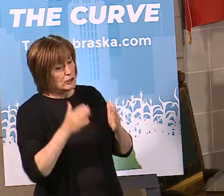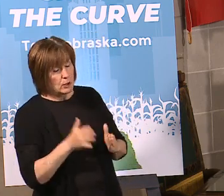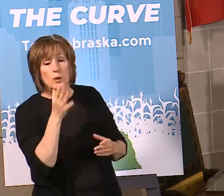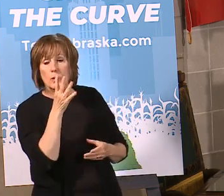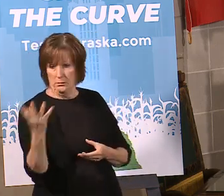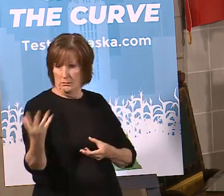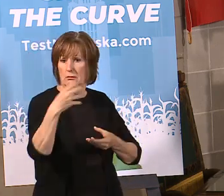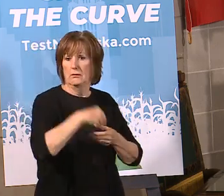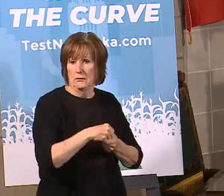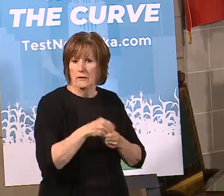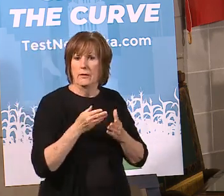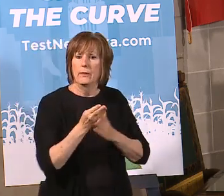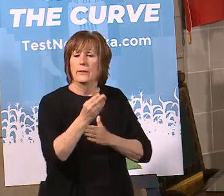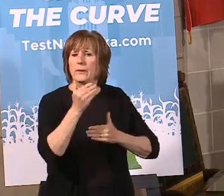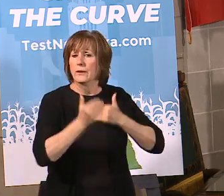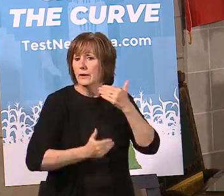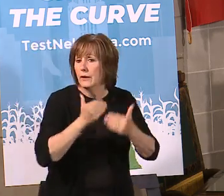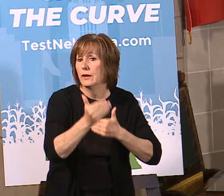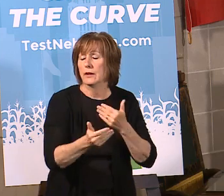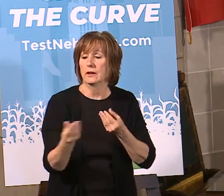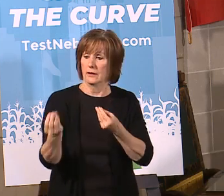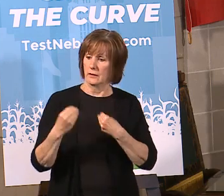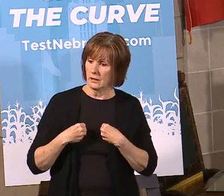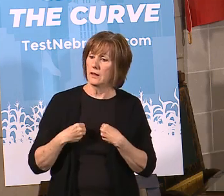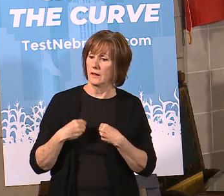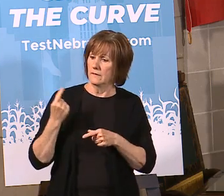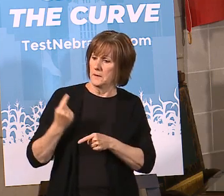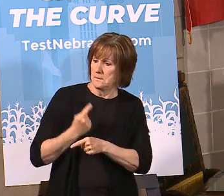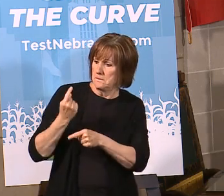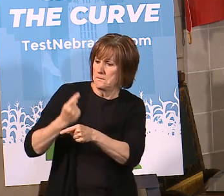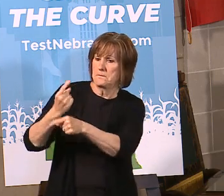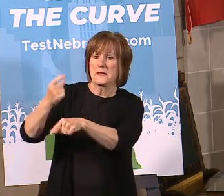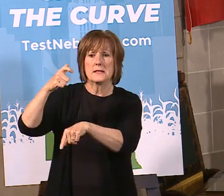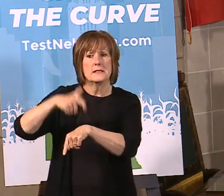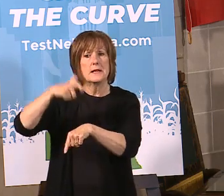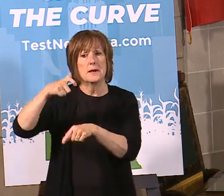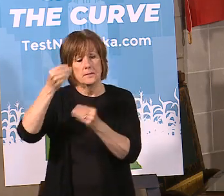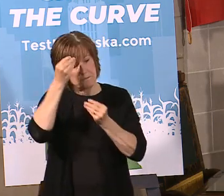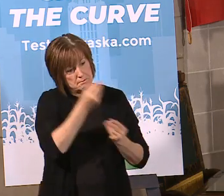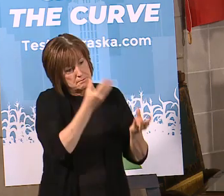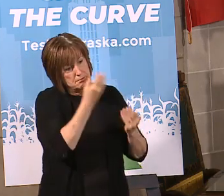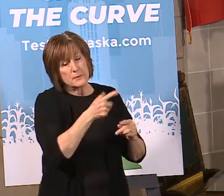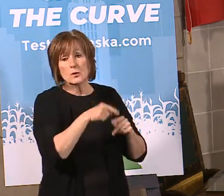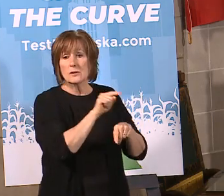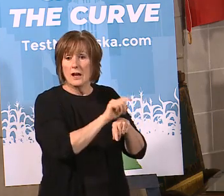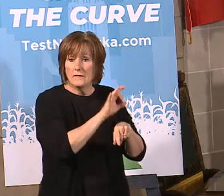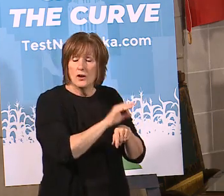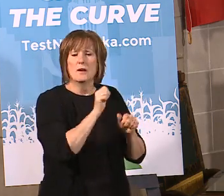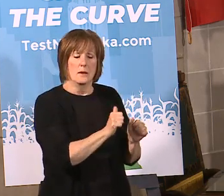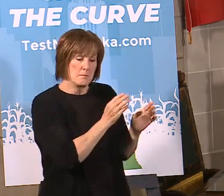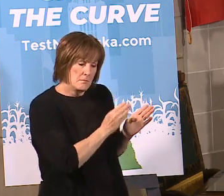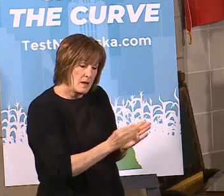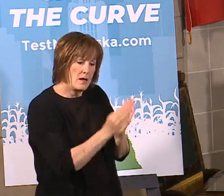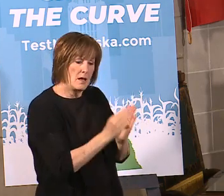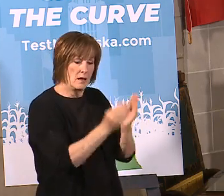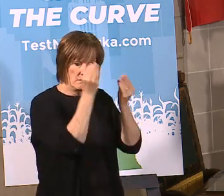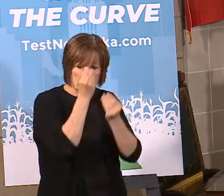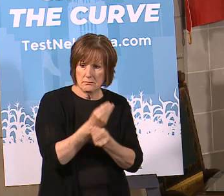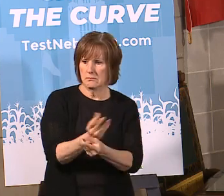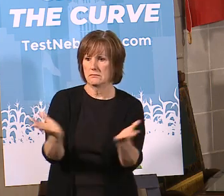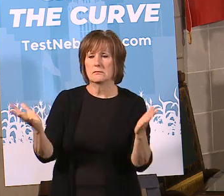throughout the process to provide real-time information to the task force so that we can plan and communicate